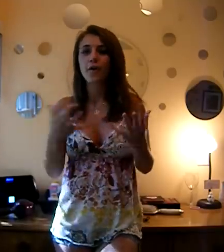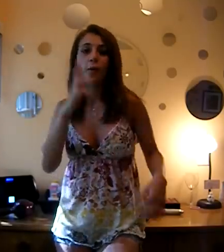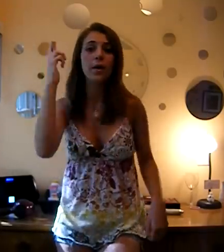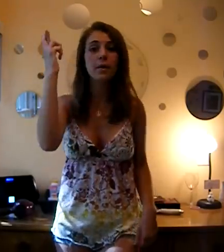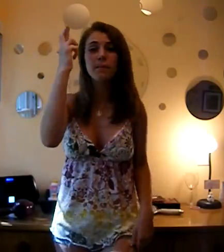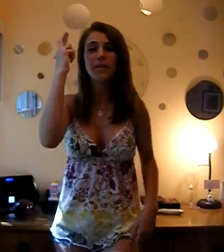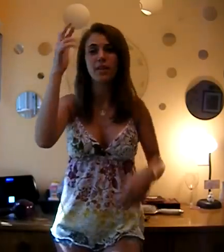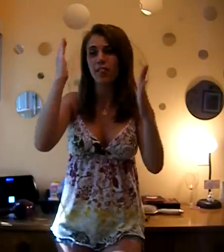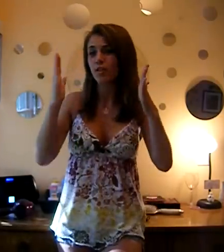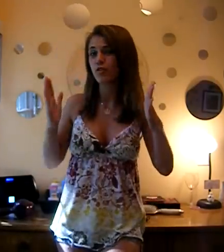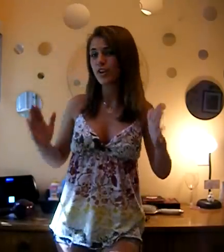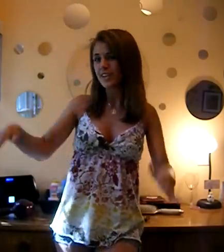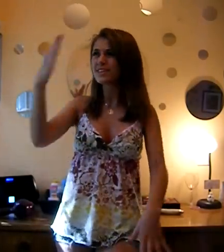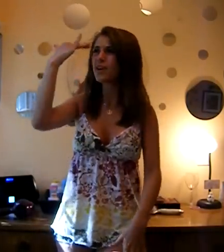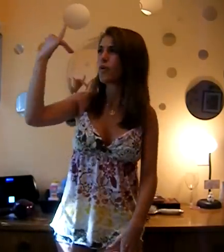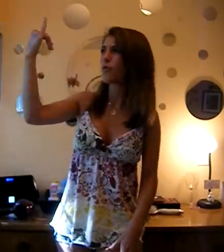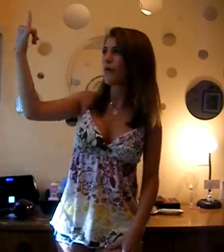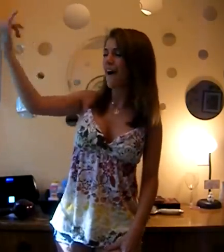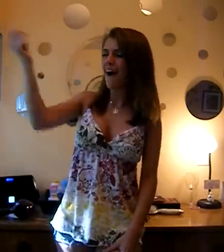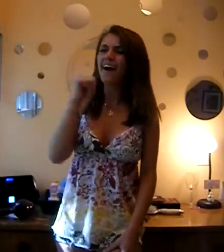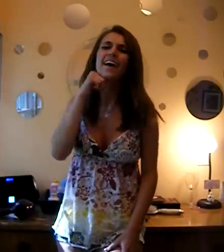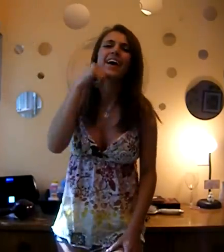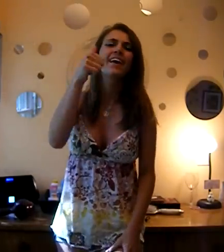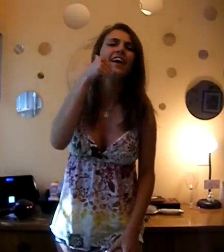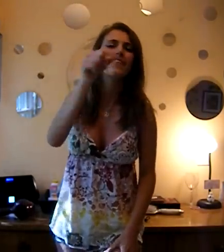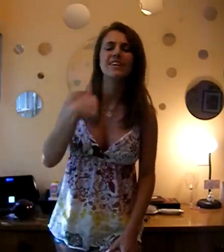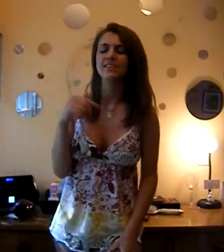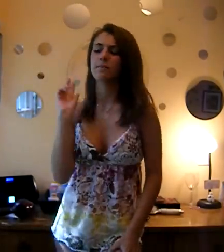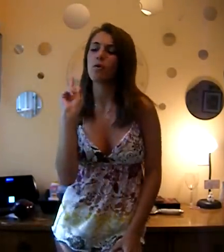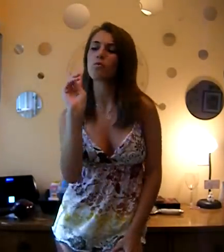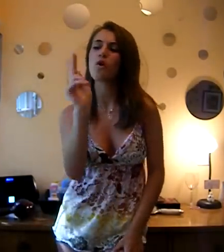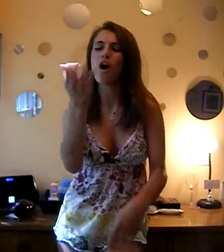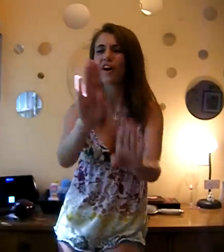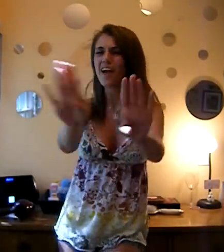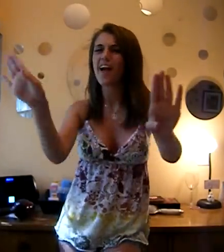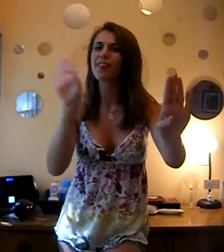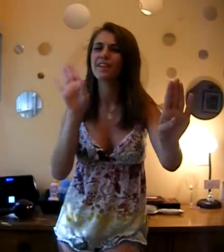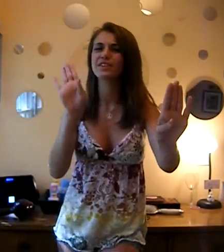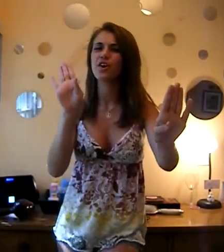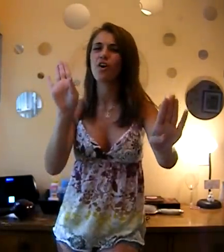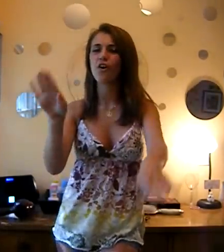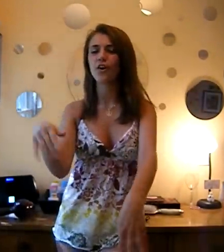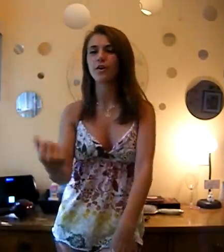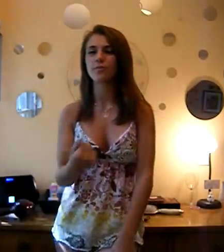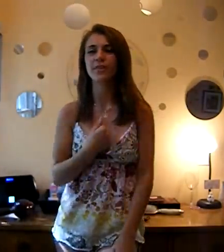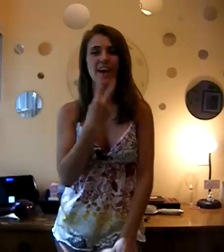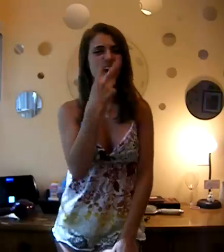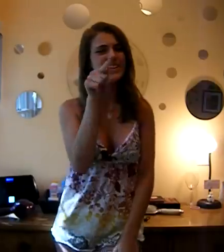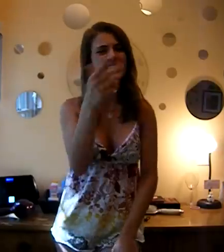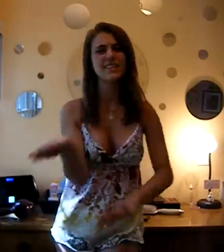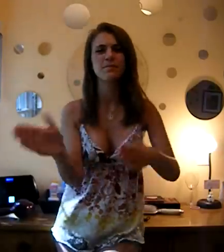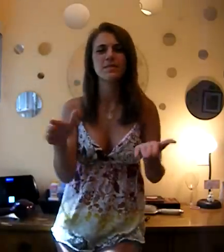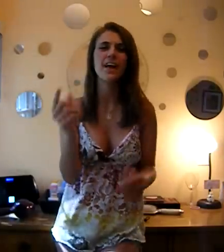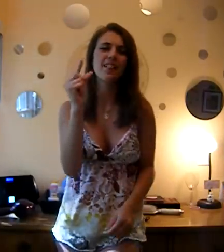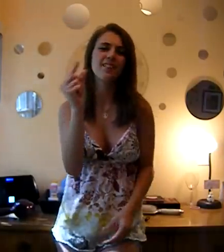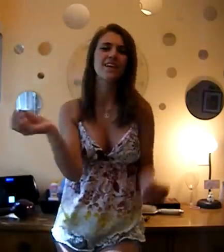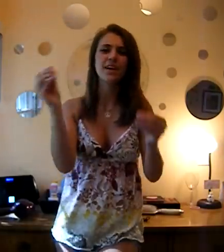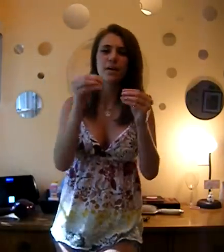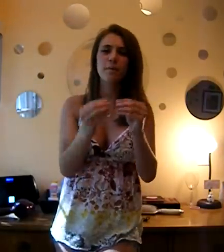don't wanna be the reason why, every time I walk out the door, I him die a little